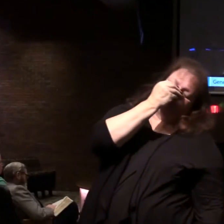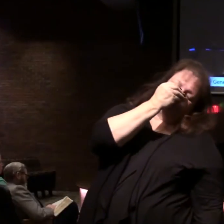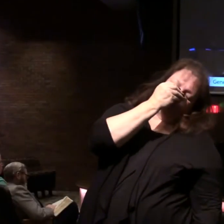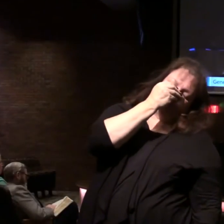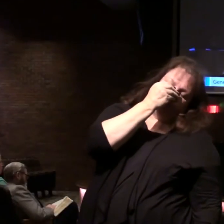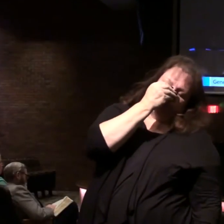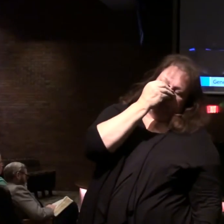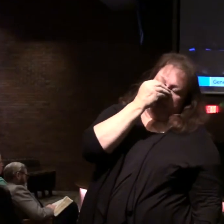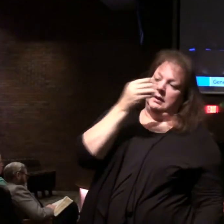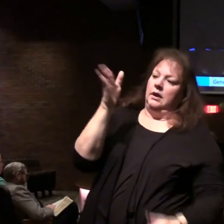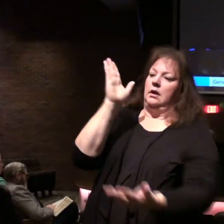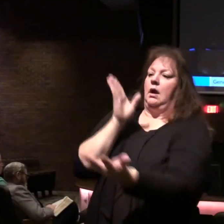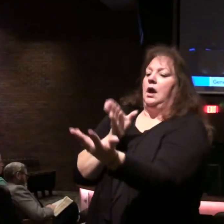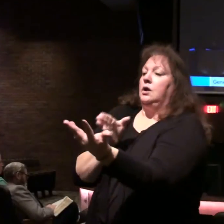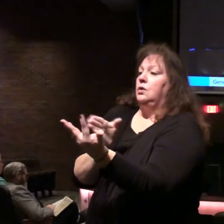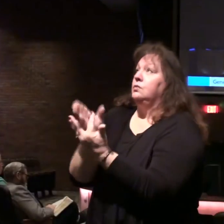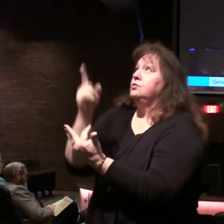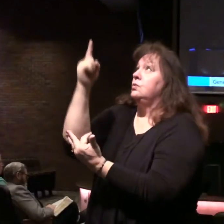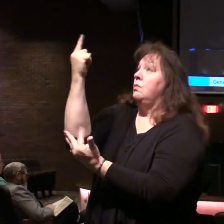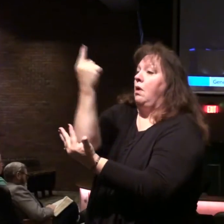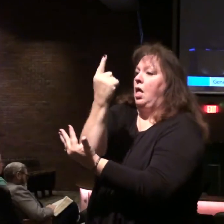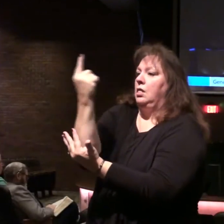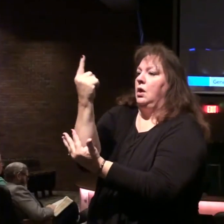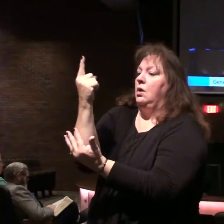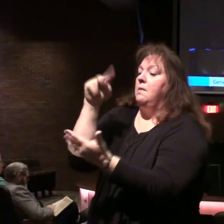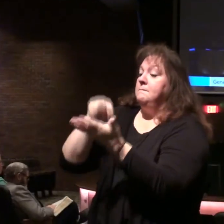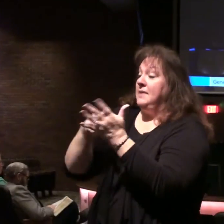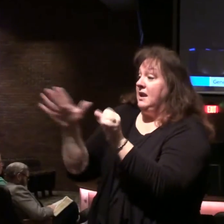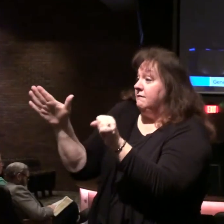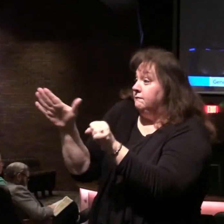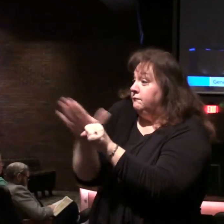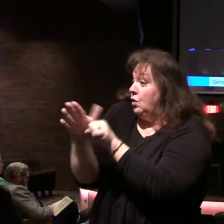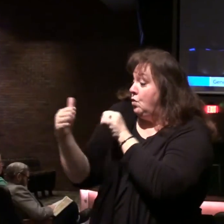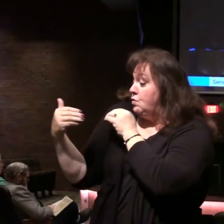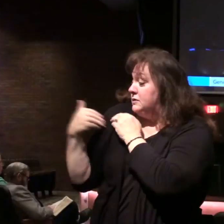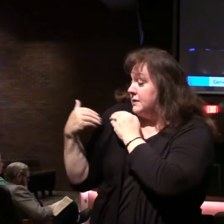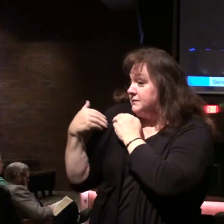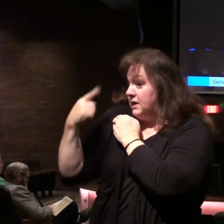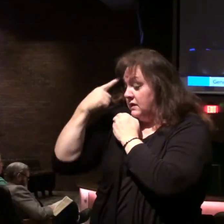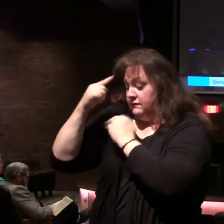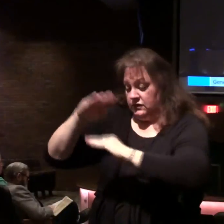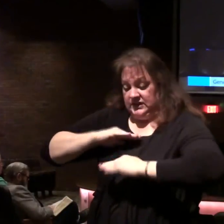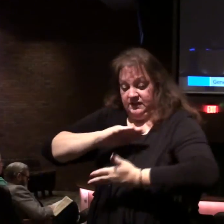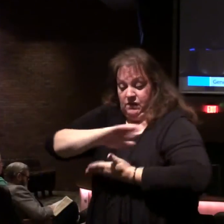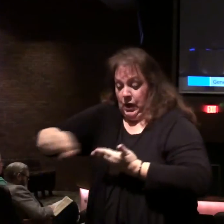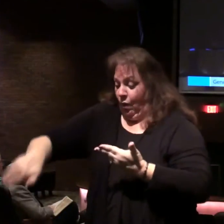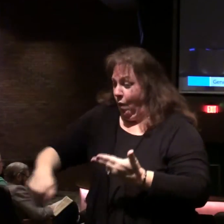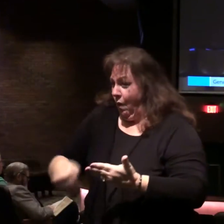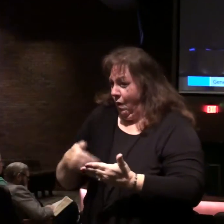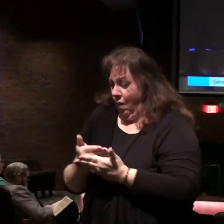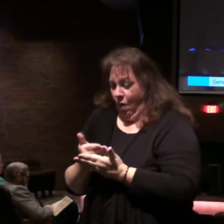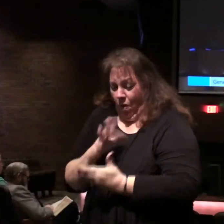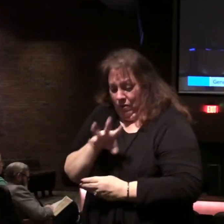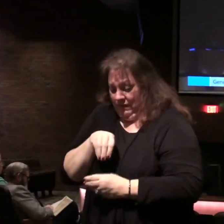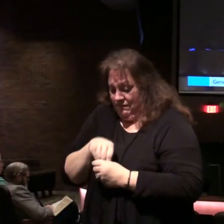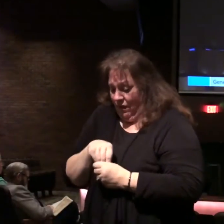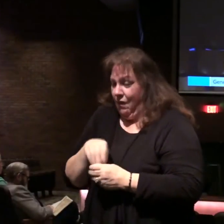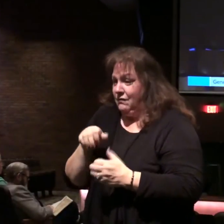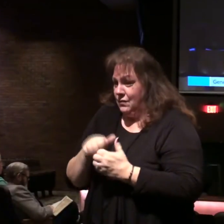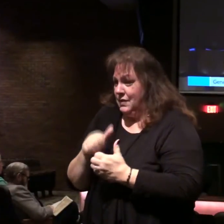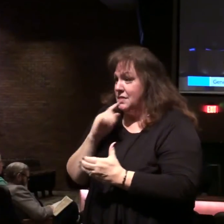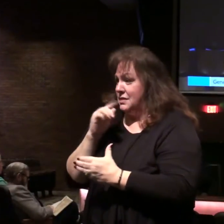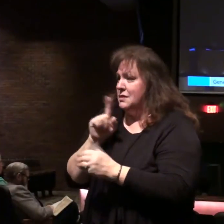God passes through, indicating he takes full responsibility for the fulfilling of all the provisions of the covenant he made with Abraham.